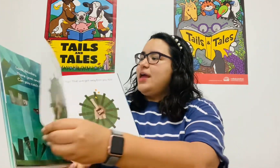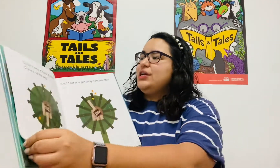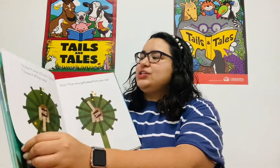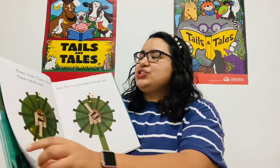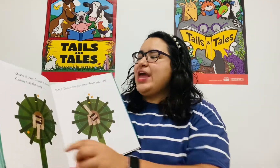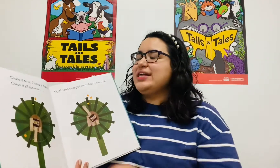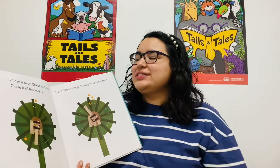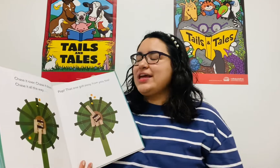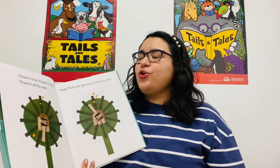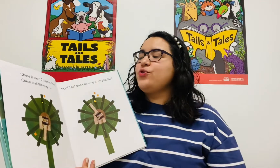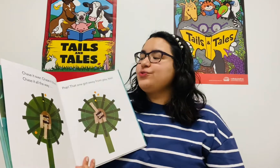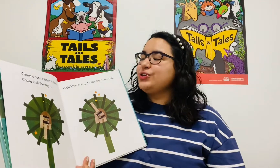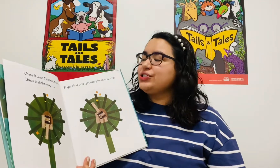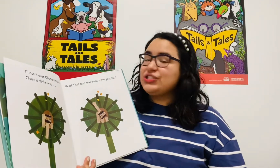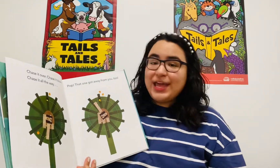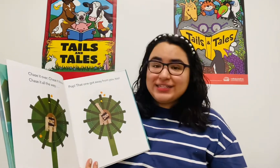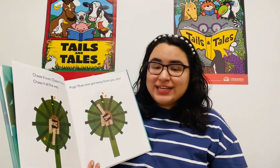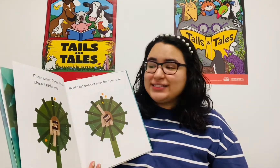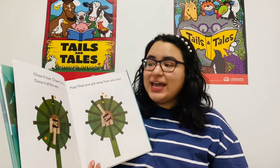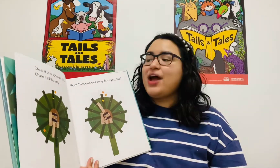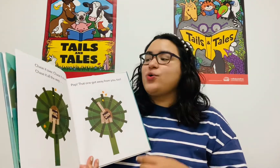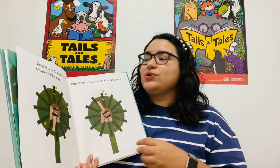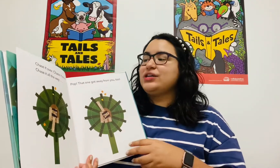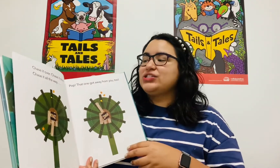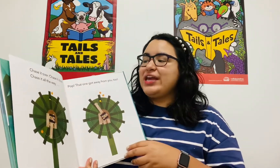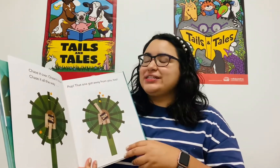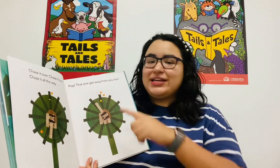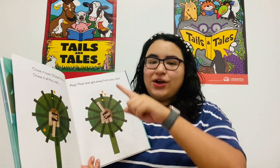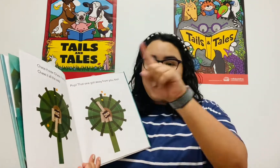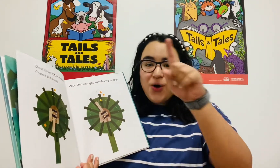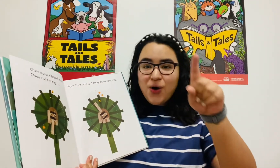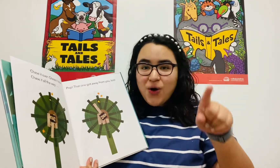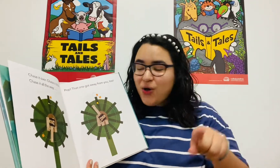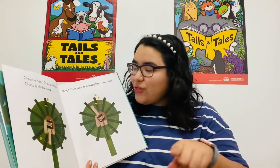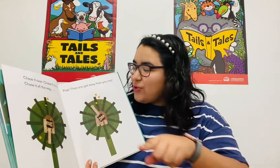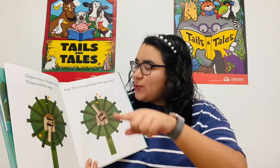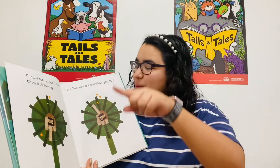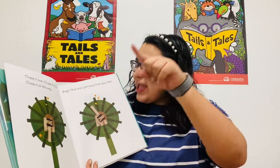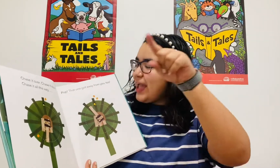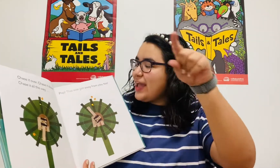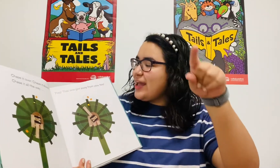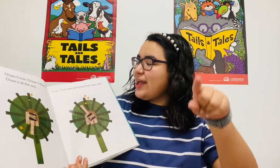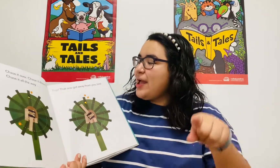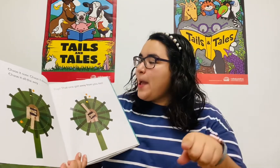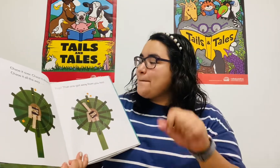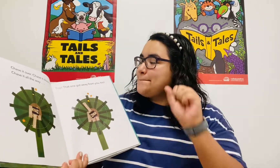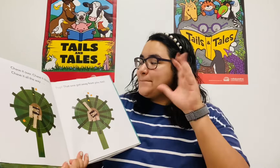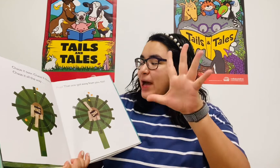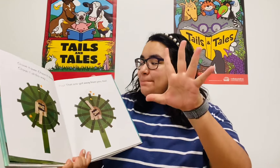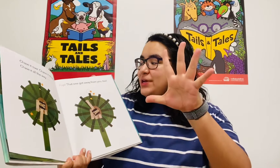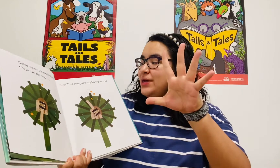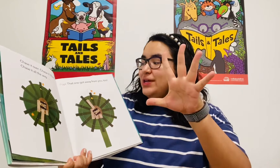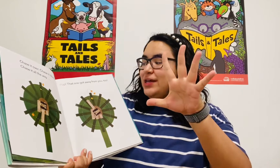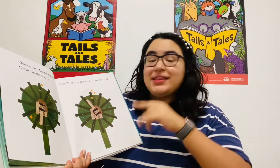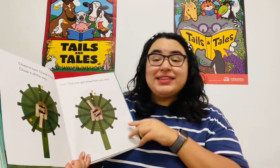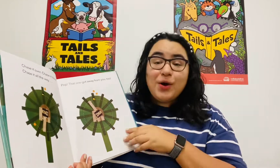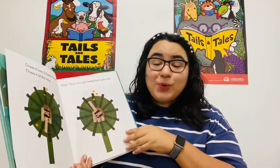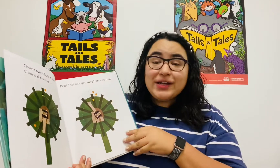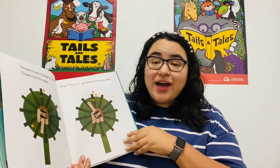Chase it over. Chase it down. Chase it all the way. Pop! That one got